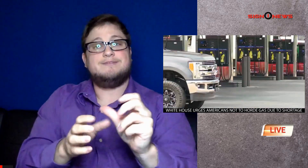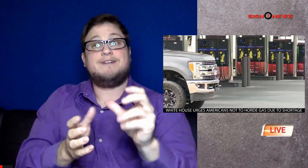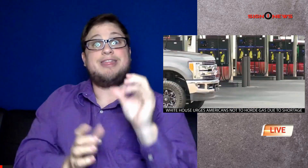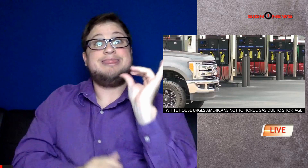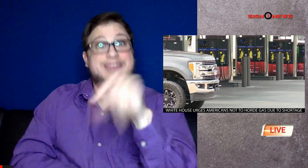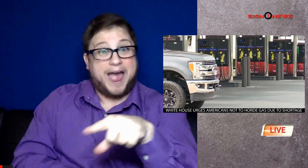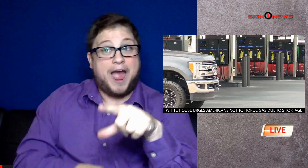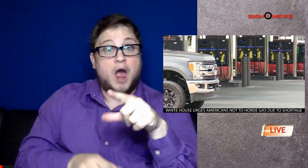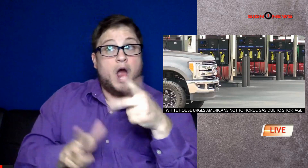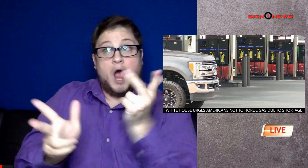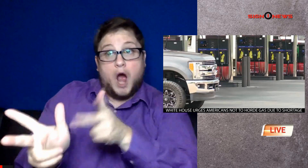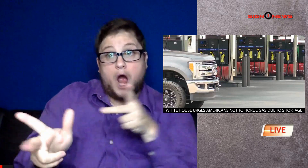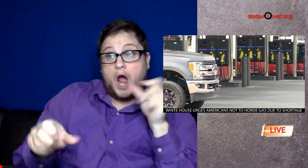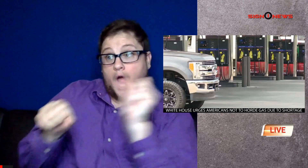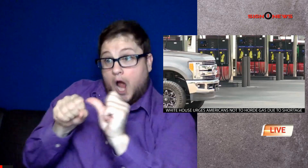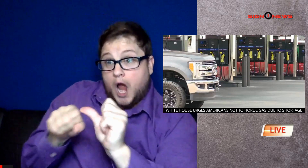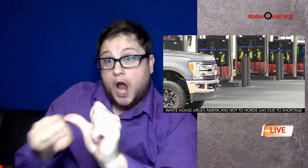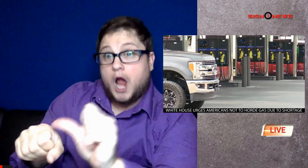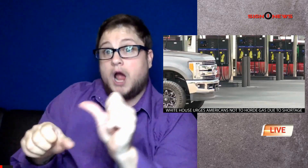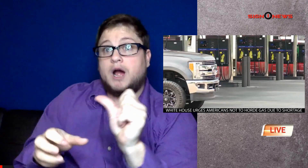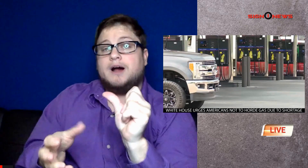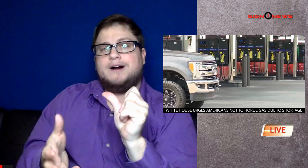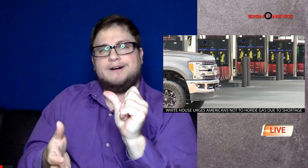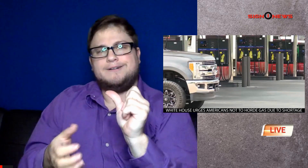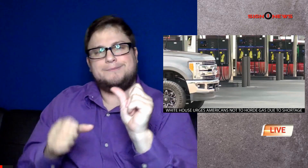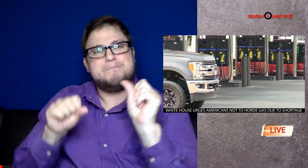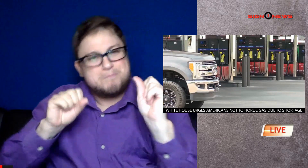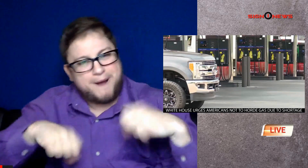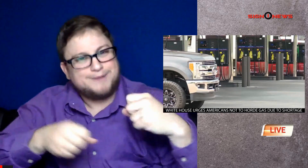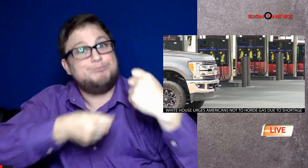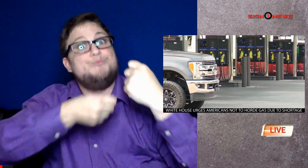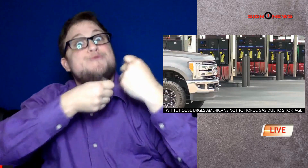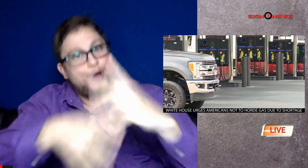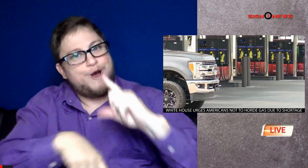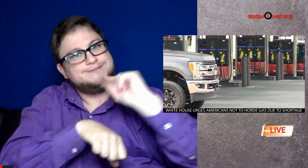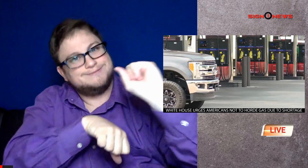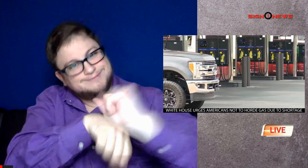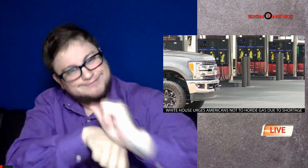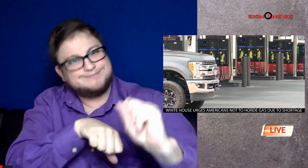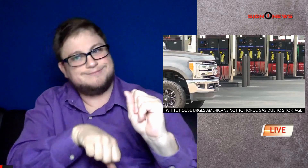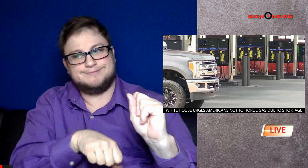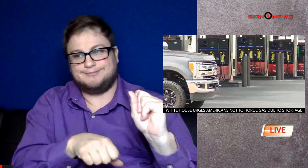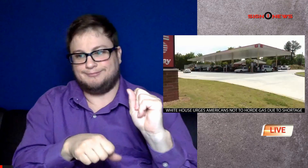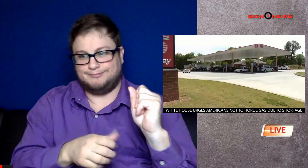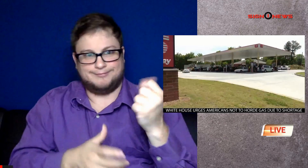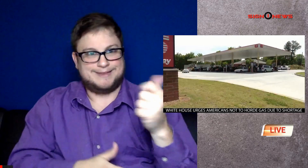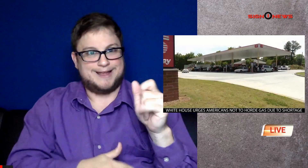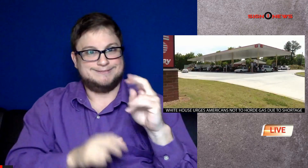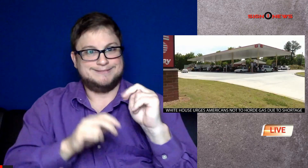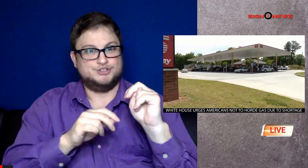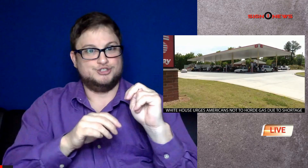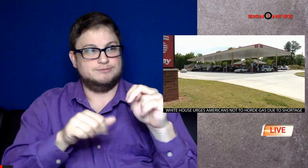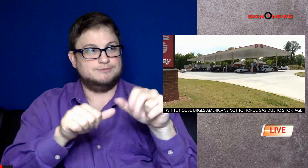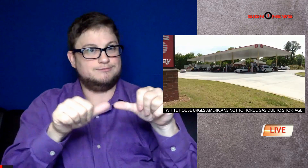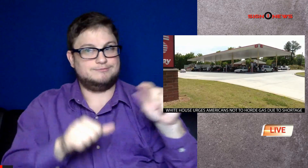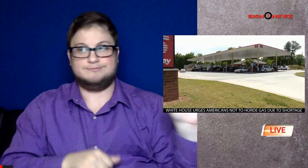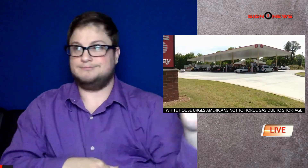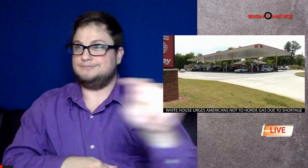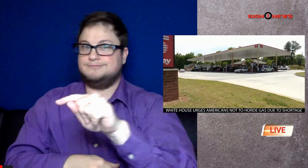but nor nervous drivers lining up to hoard gas tanks could cause gas stations to run